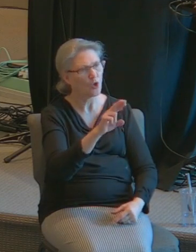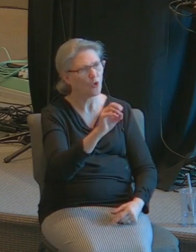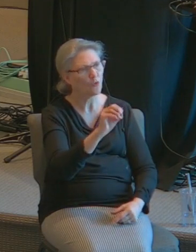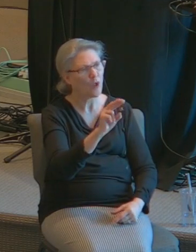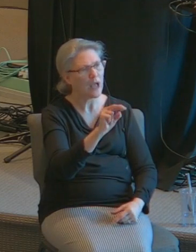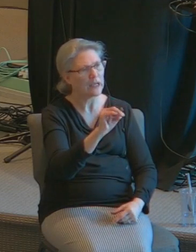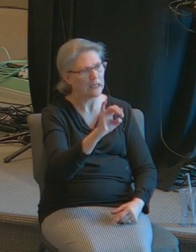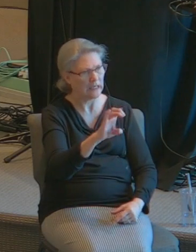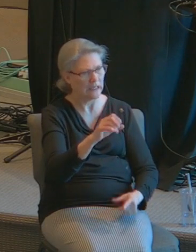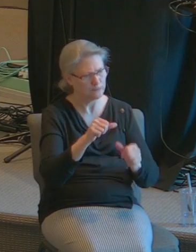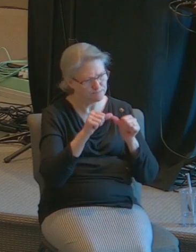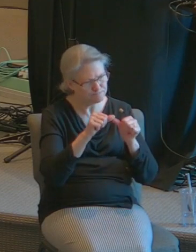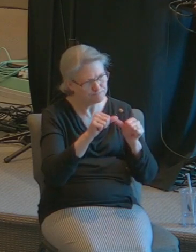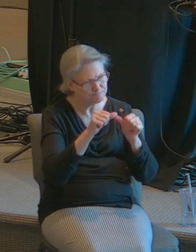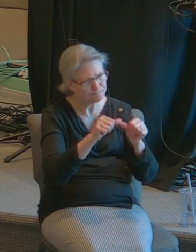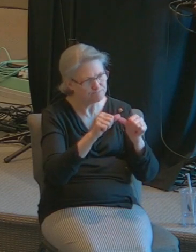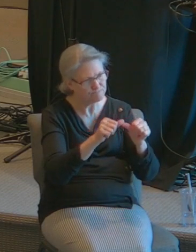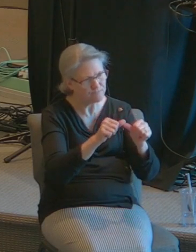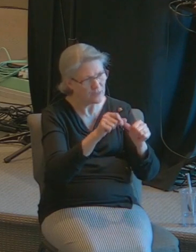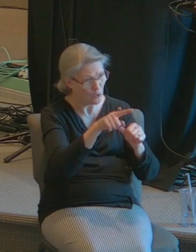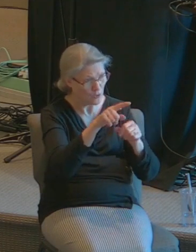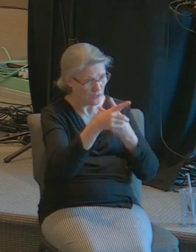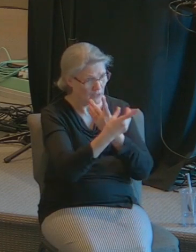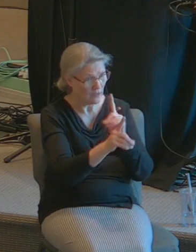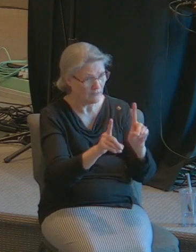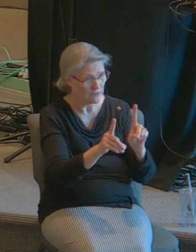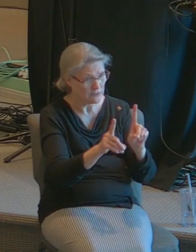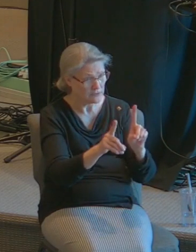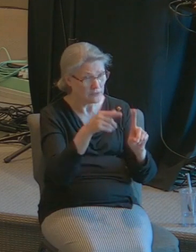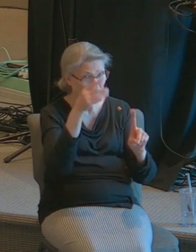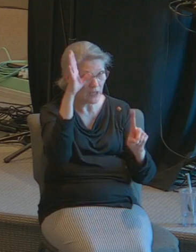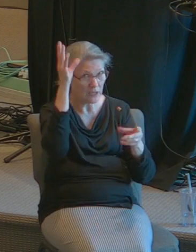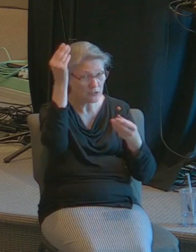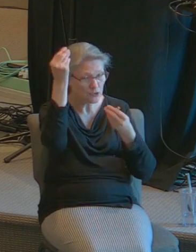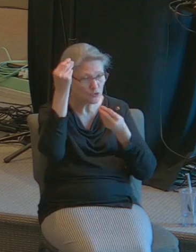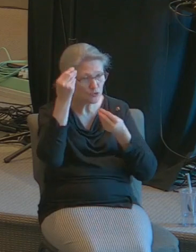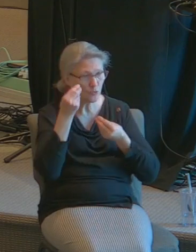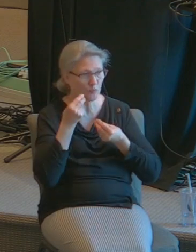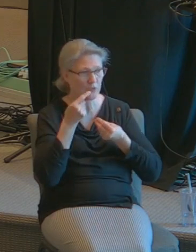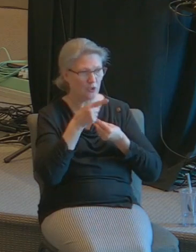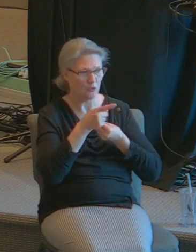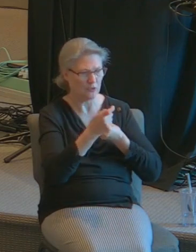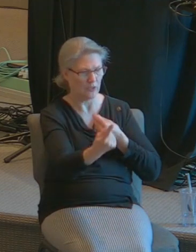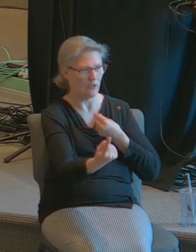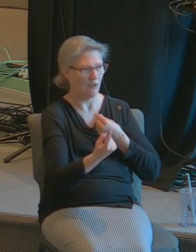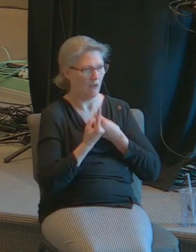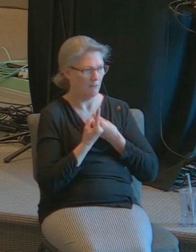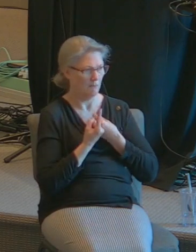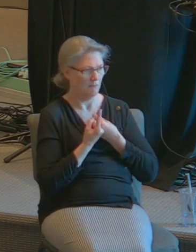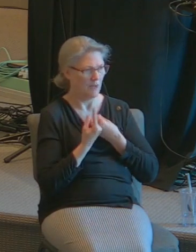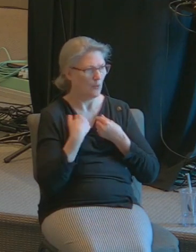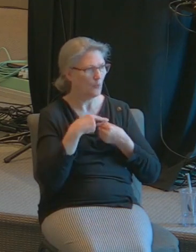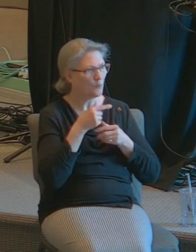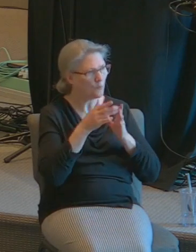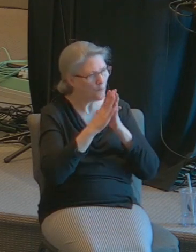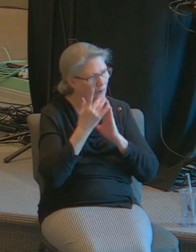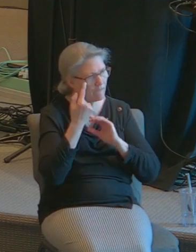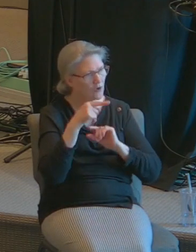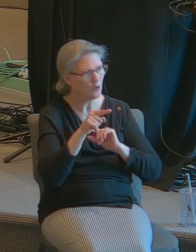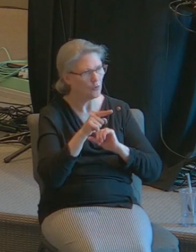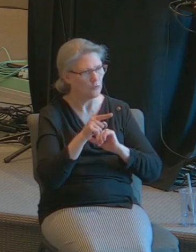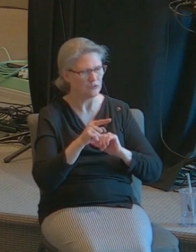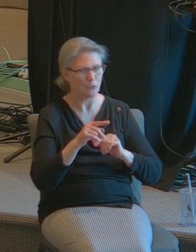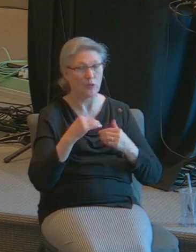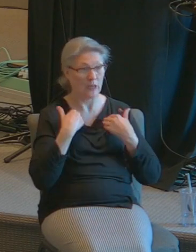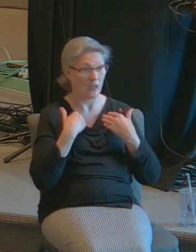God has told me that you need to come and let us pray for you a young